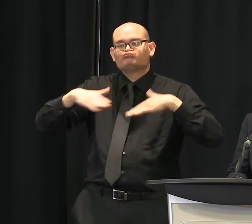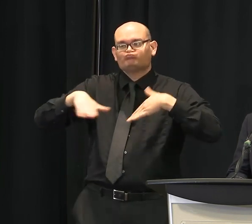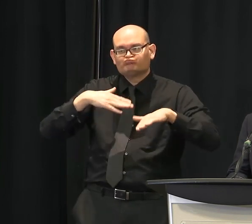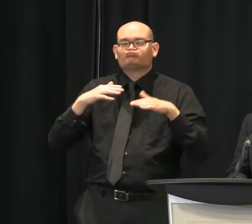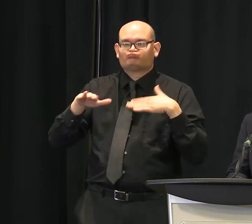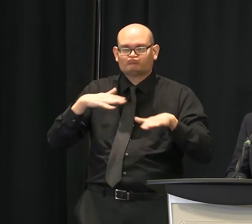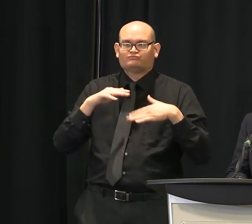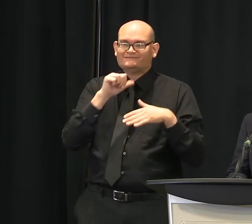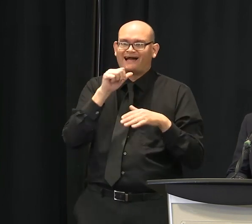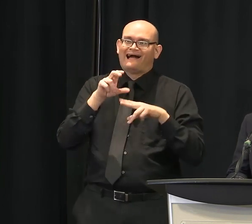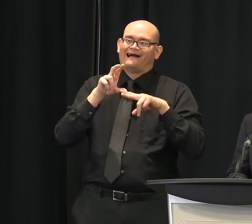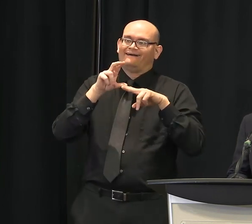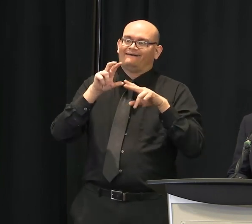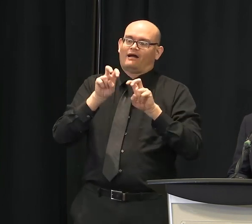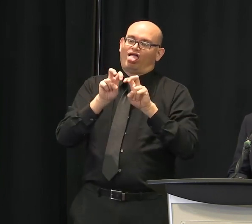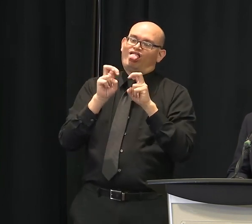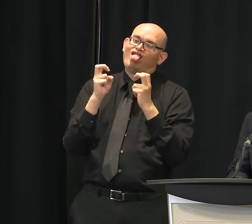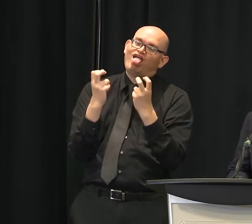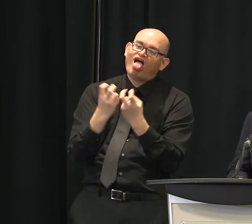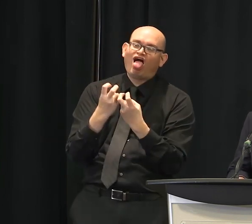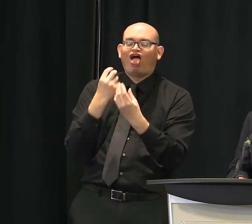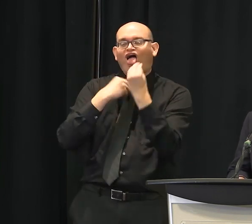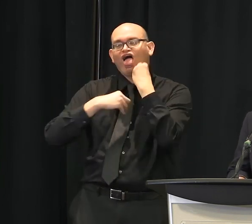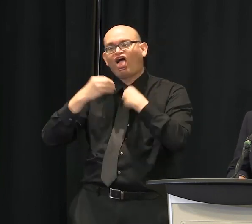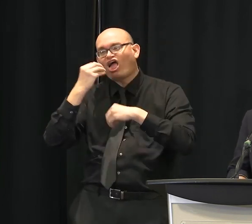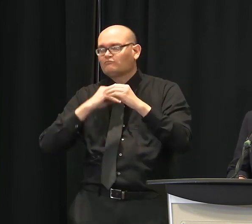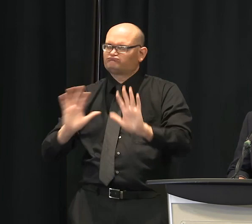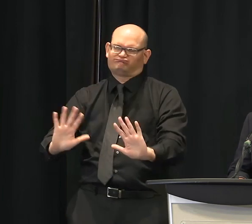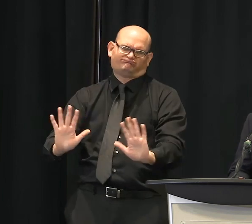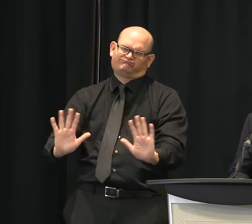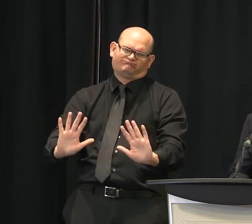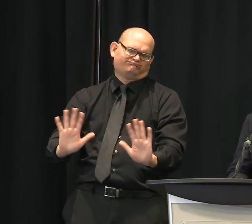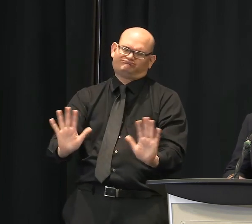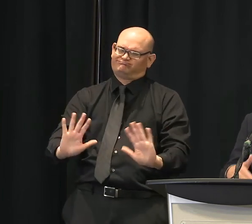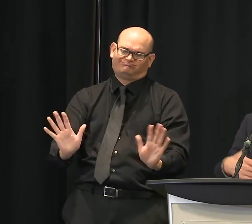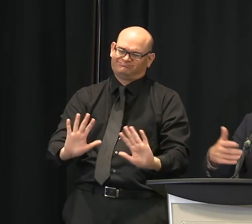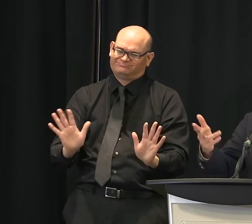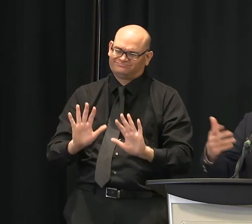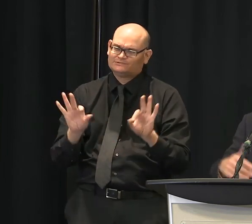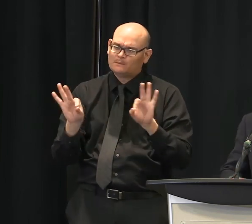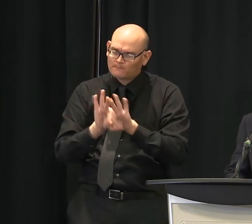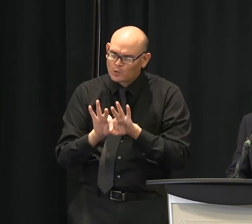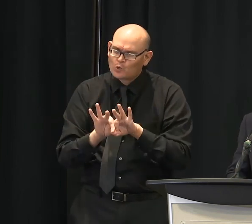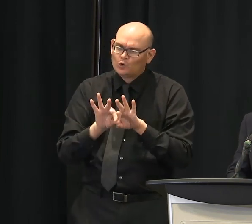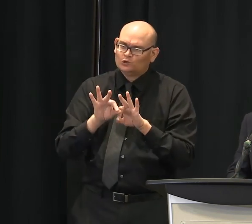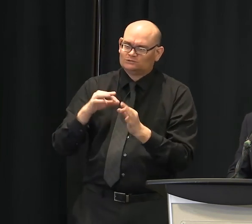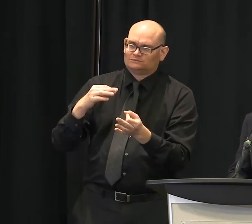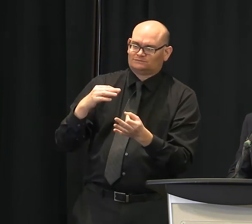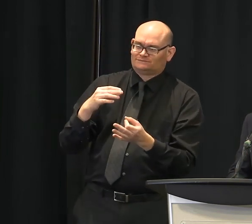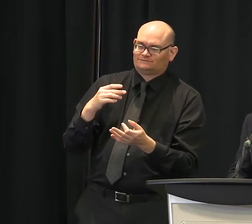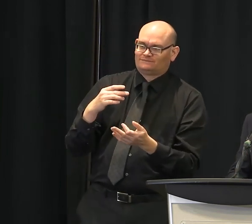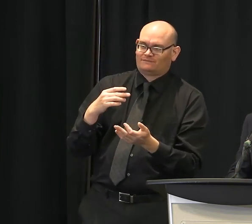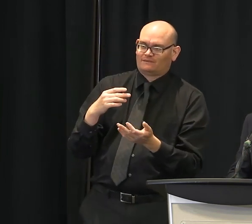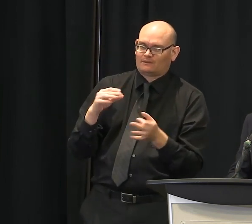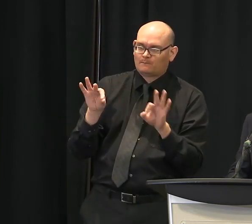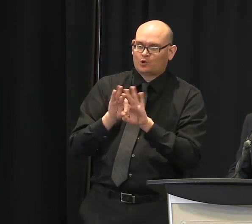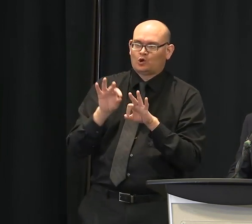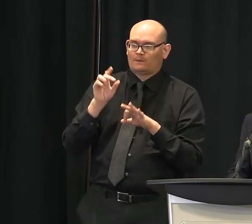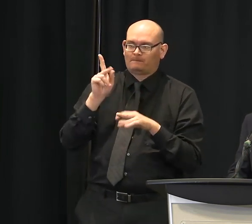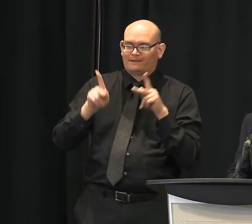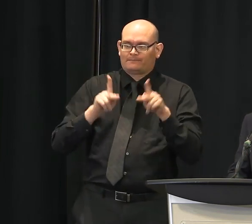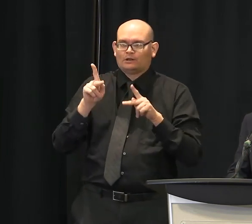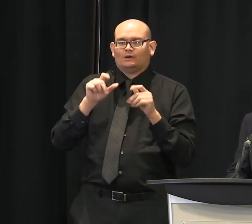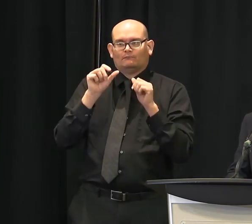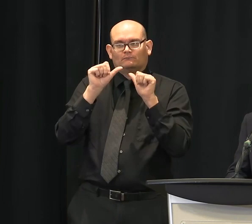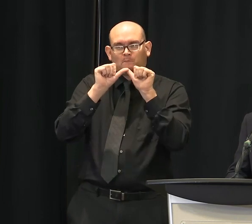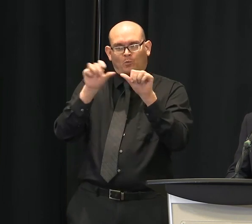see here that it says it will remain closed, so I guess that's a point of some discussion. If people continue to move along, I think it'll be fine, but I